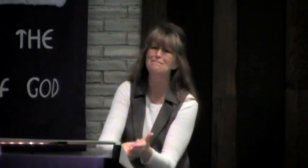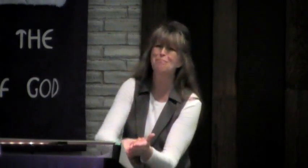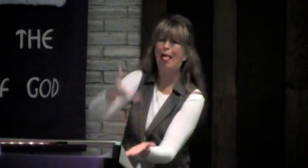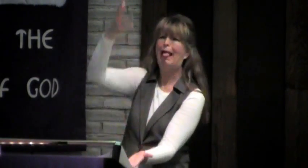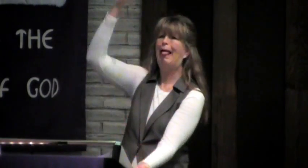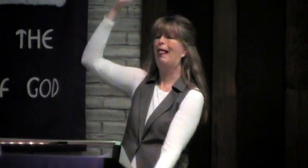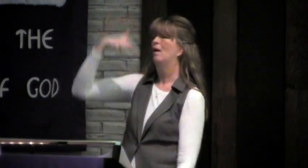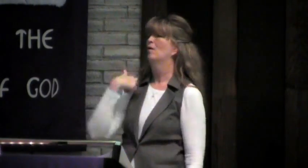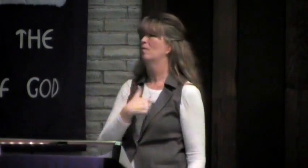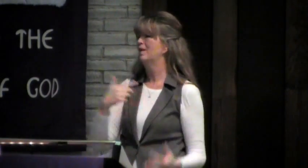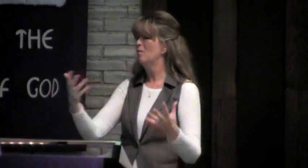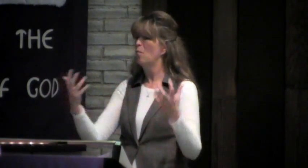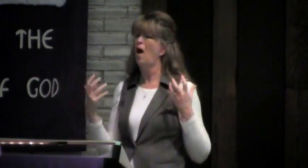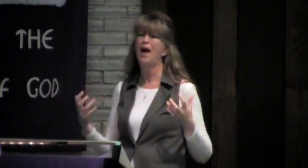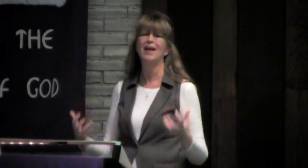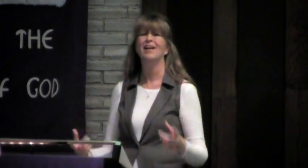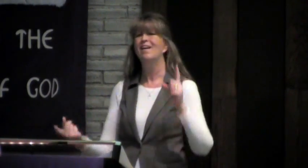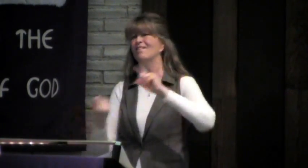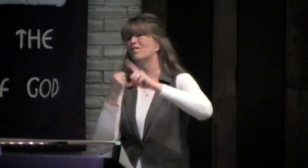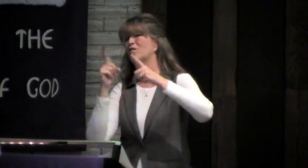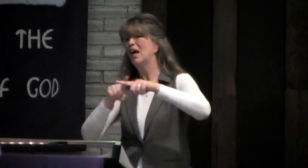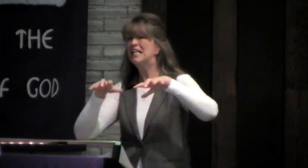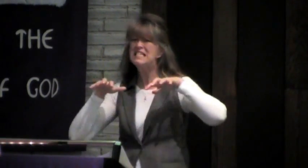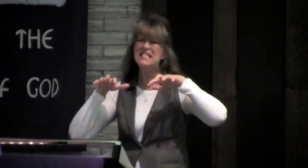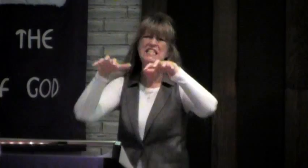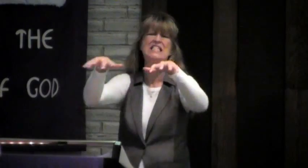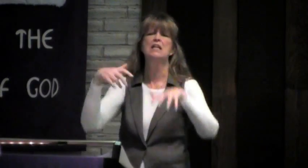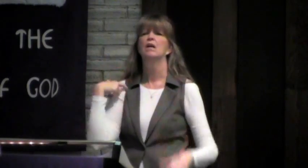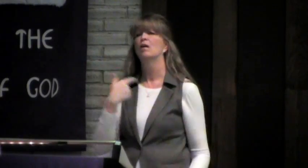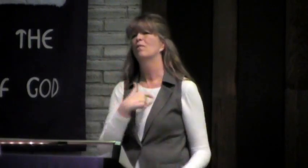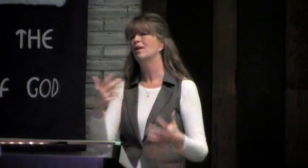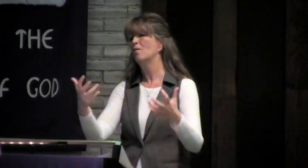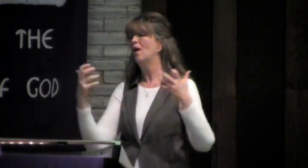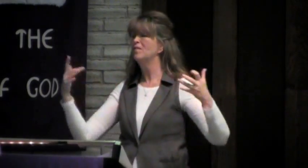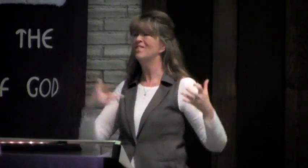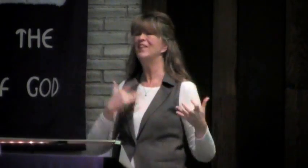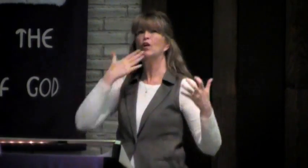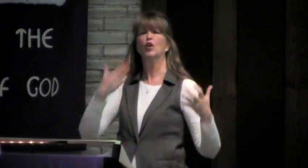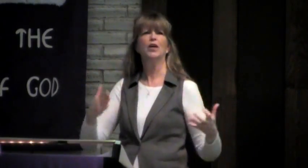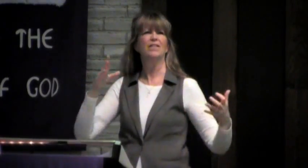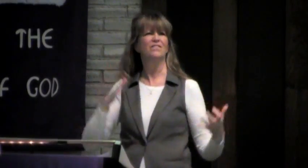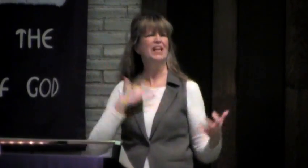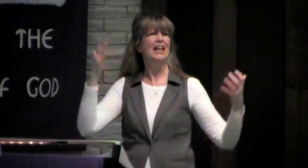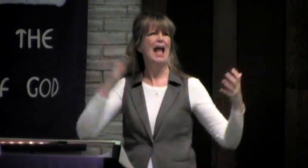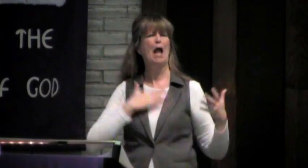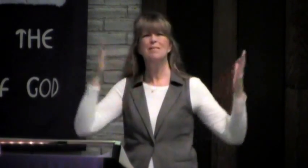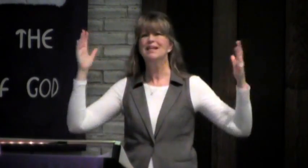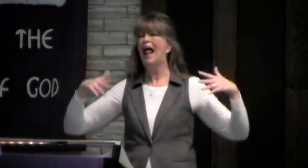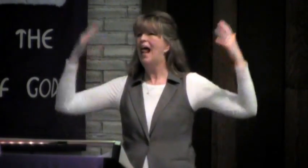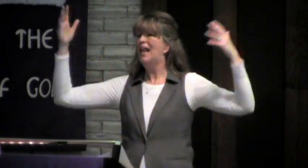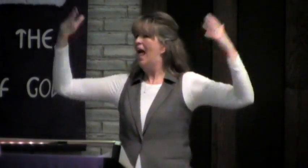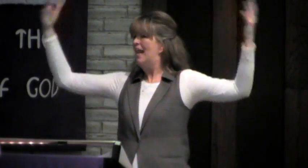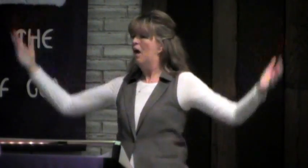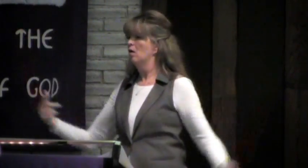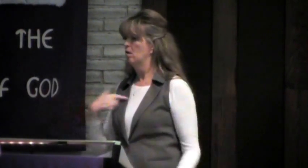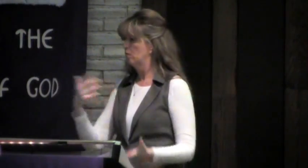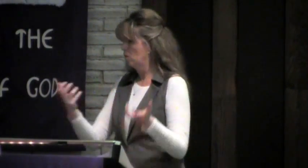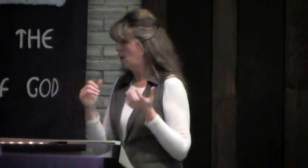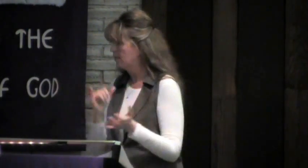health. We want to have plenty of money. We want friends by the scads. We want to be happy and